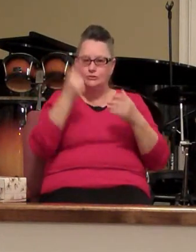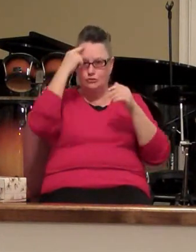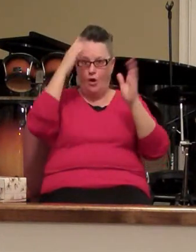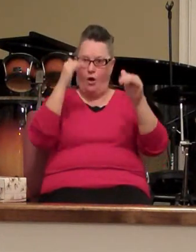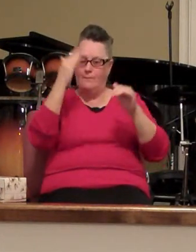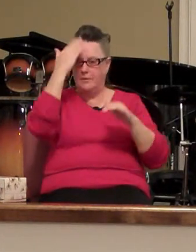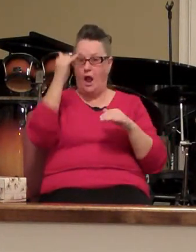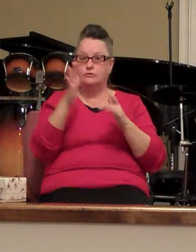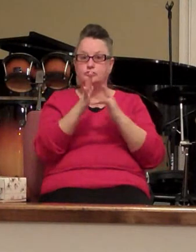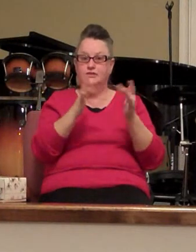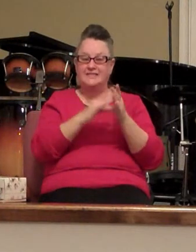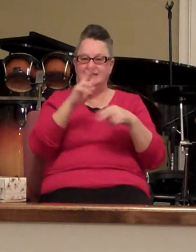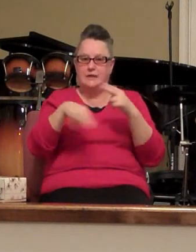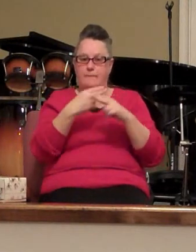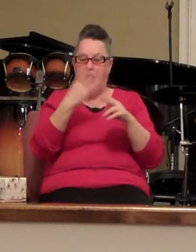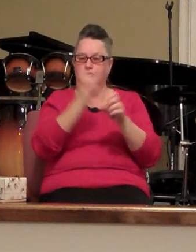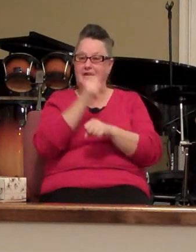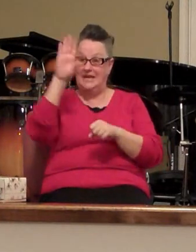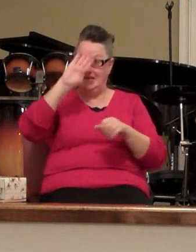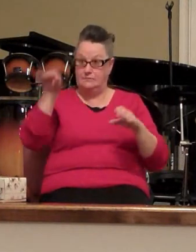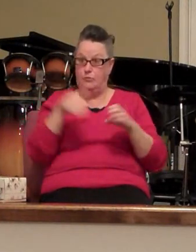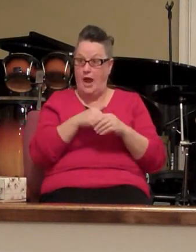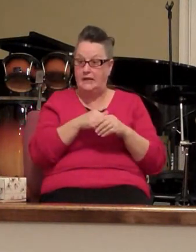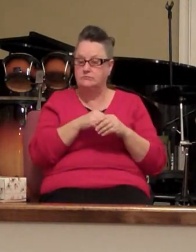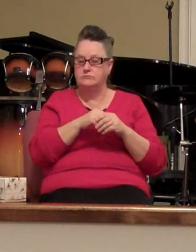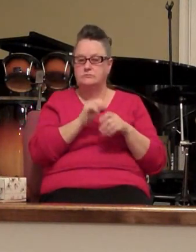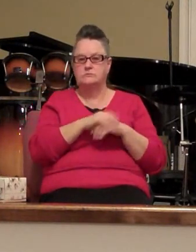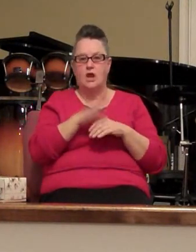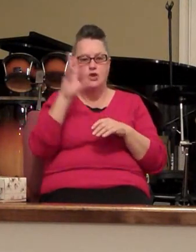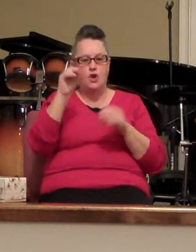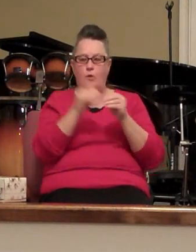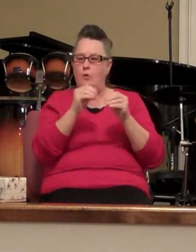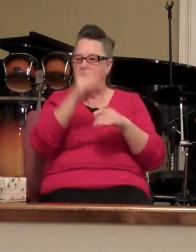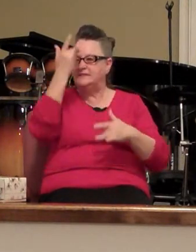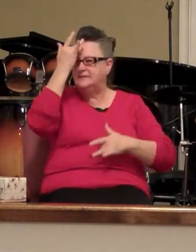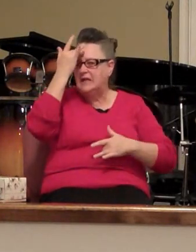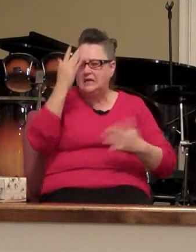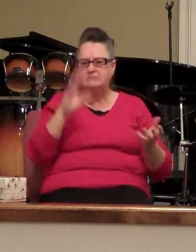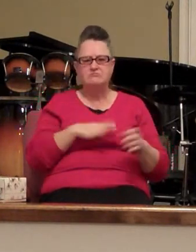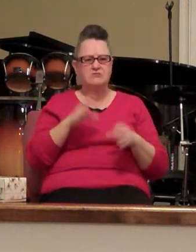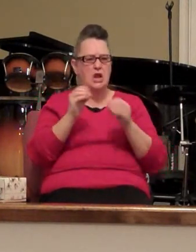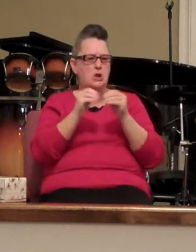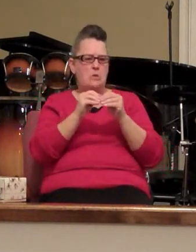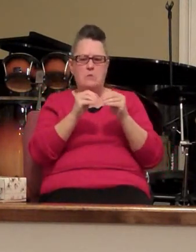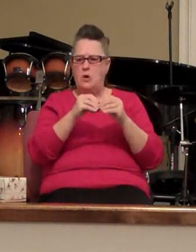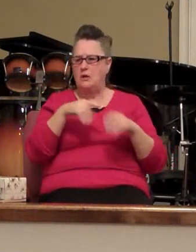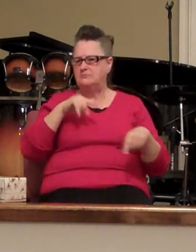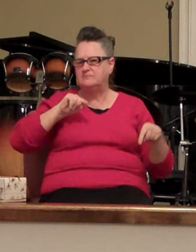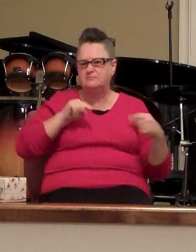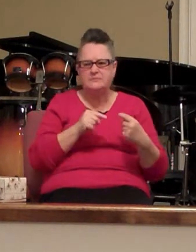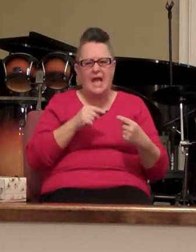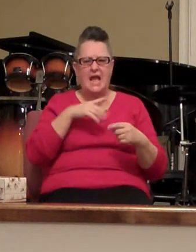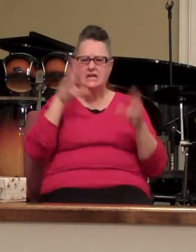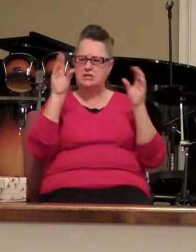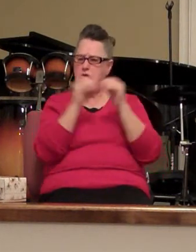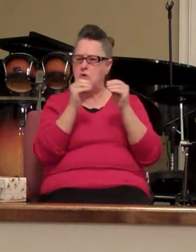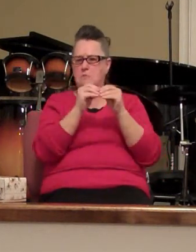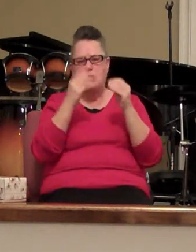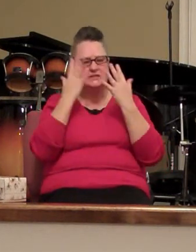Jesus is about to get His bride. There will be no more sickness. There's no more pain. No more sadness. No more pardon.